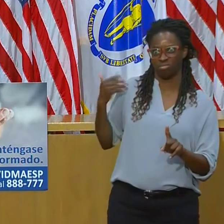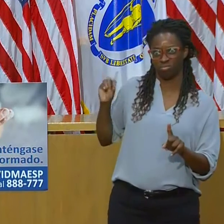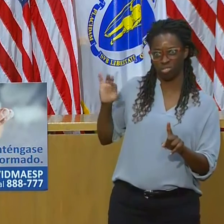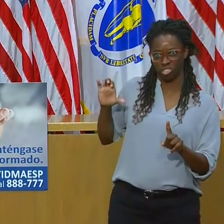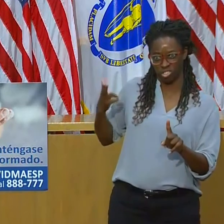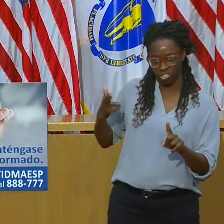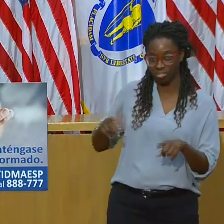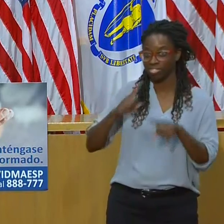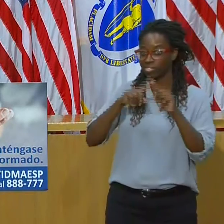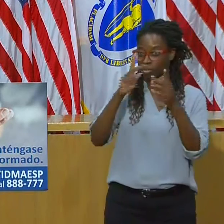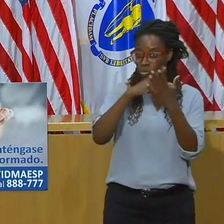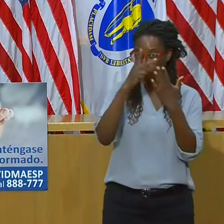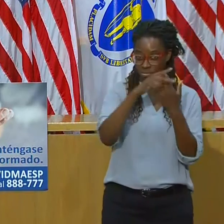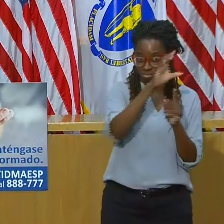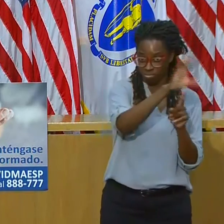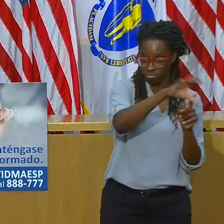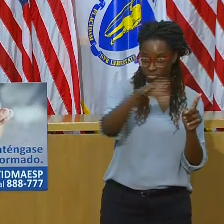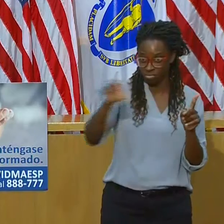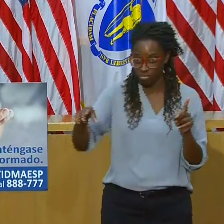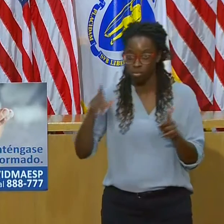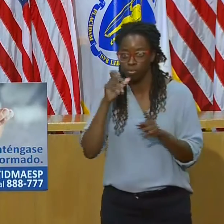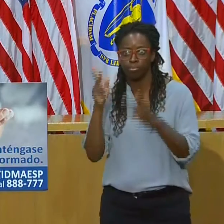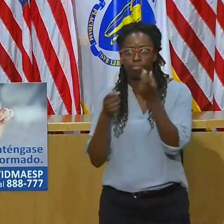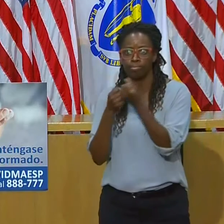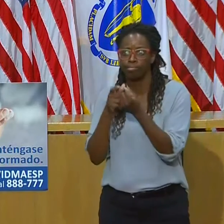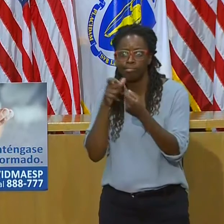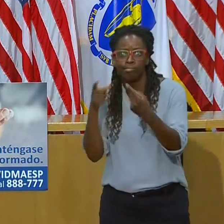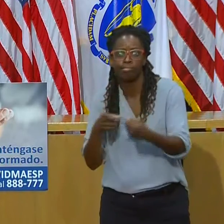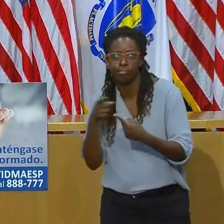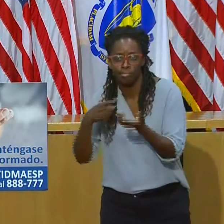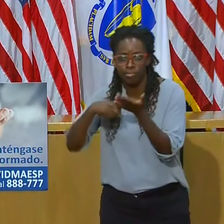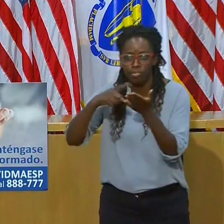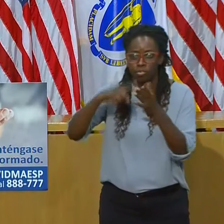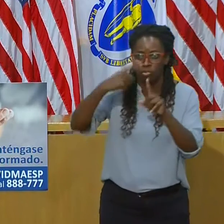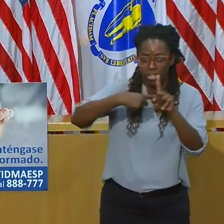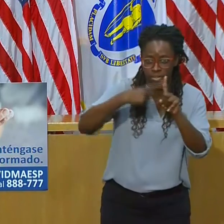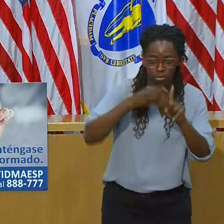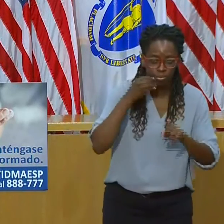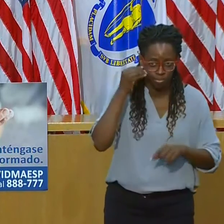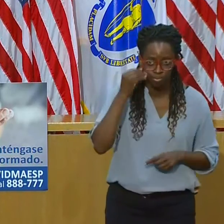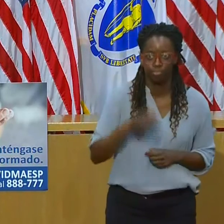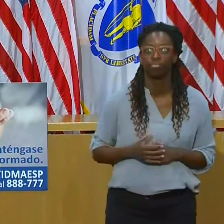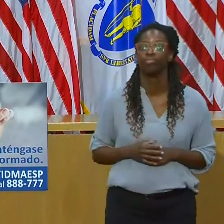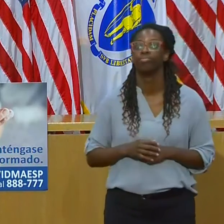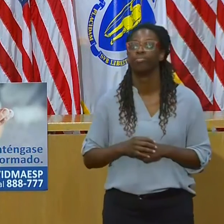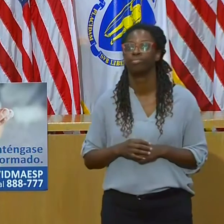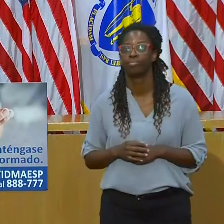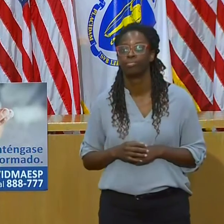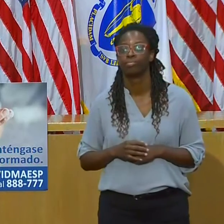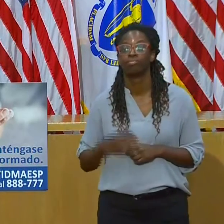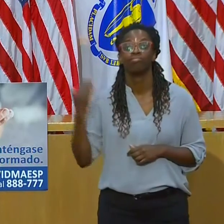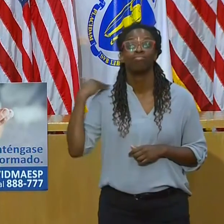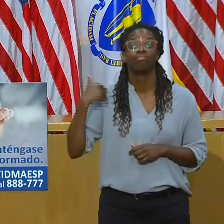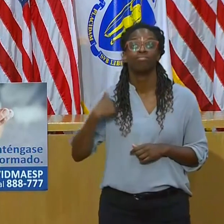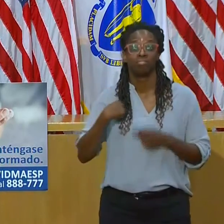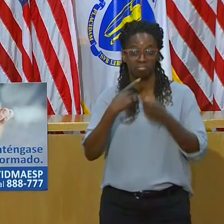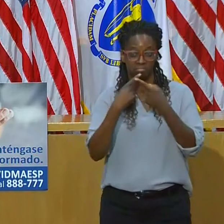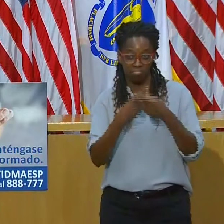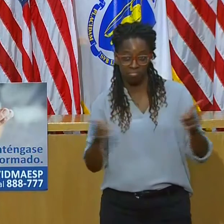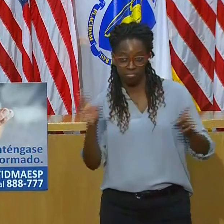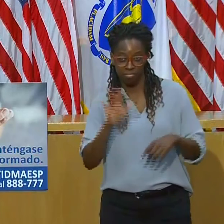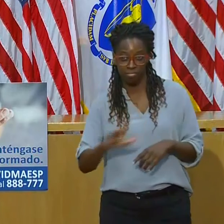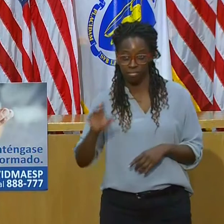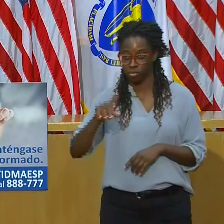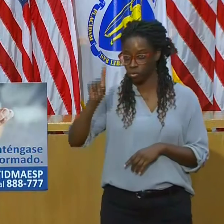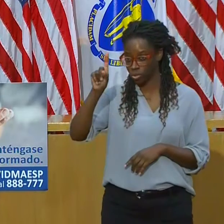and our legislative colleagues, and various other stakeholders, we announced a $171 million eviction